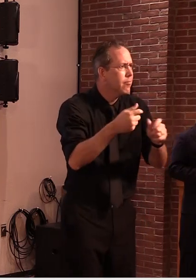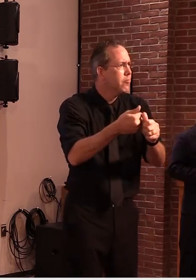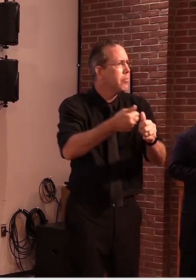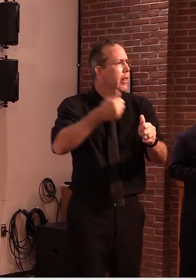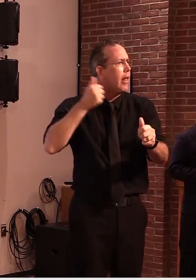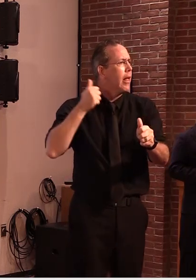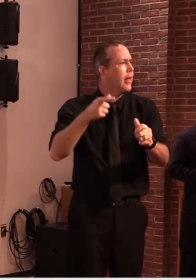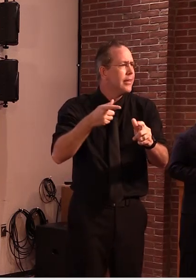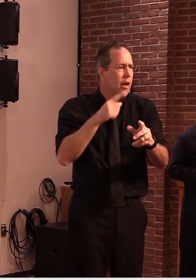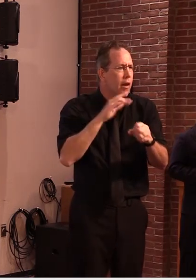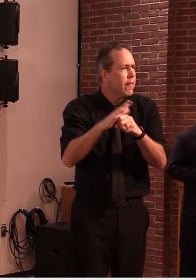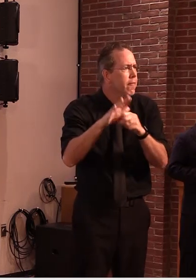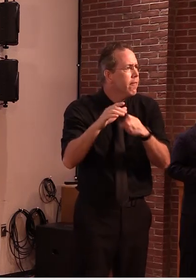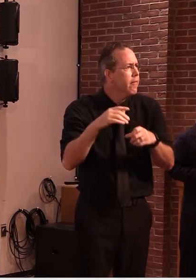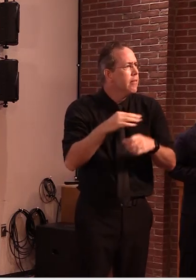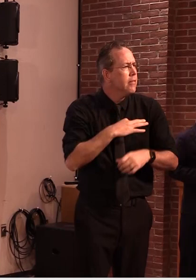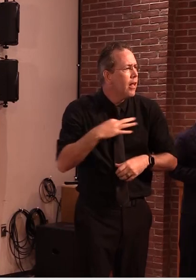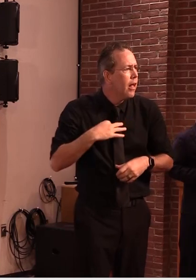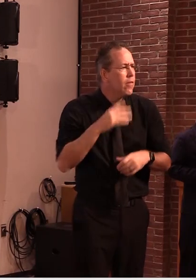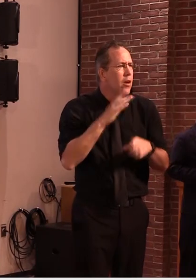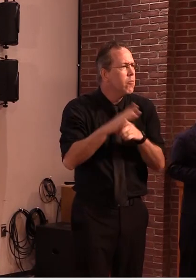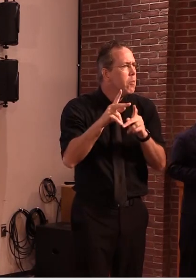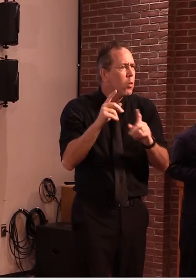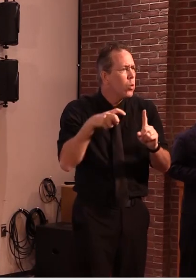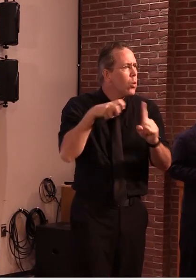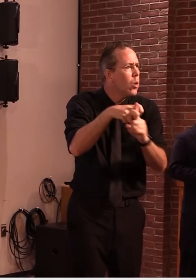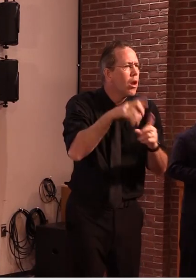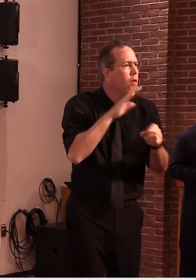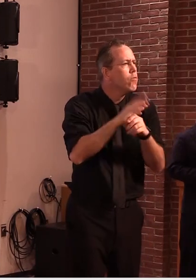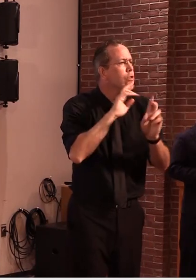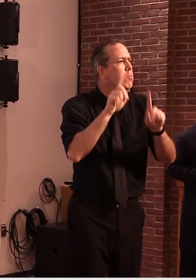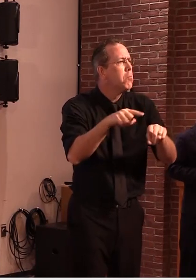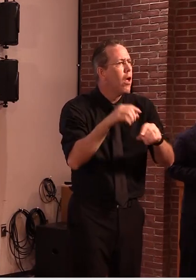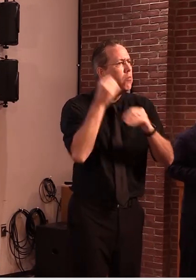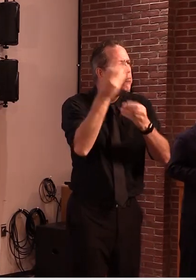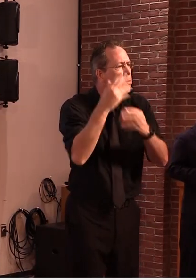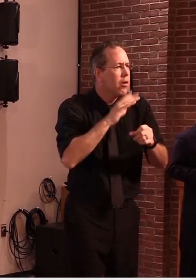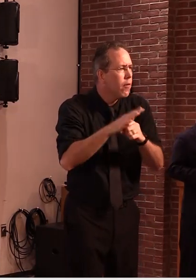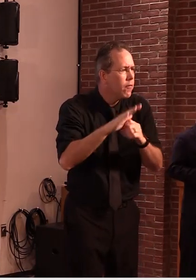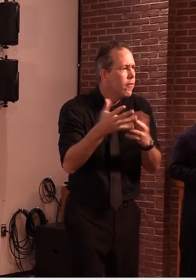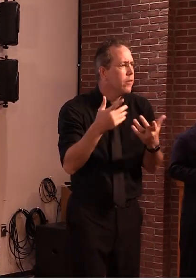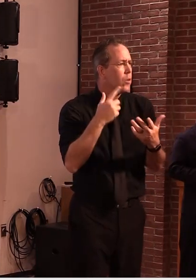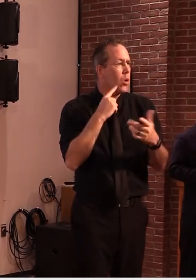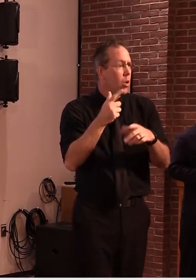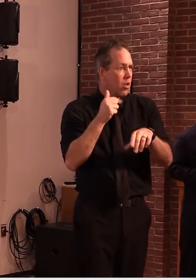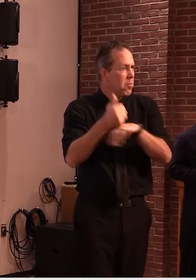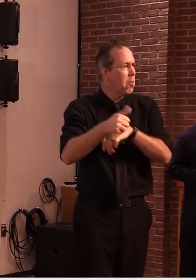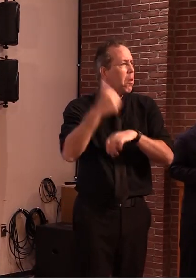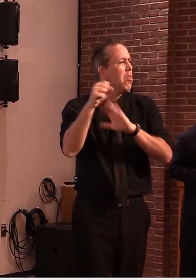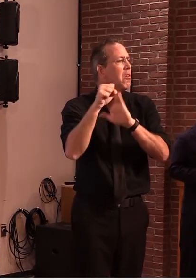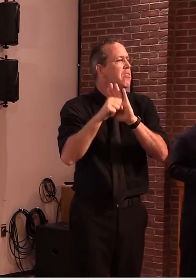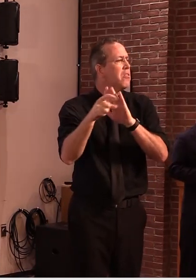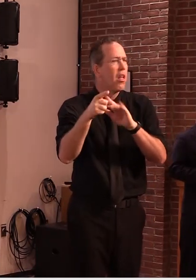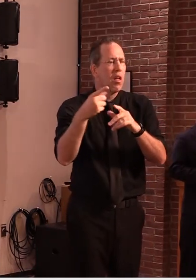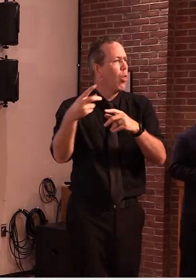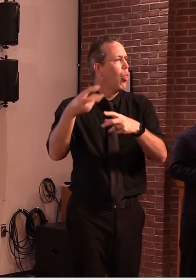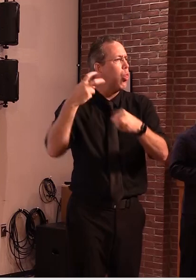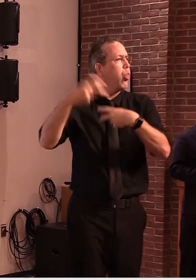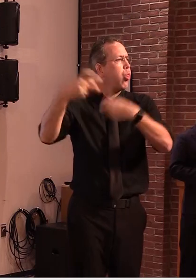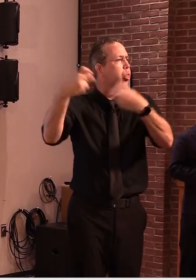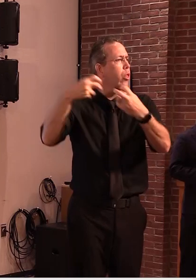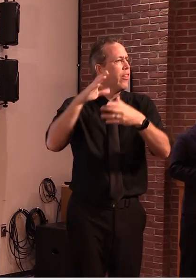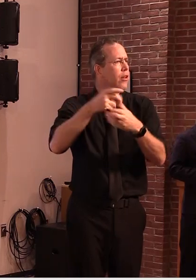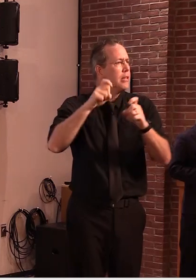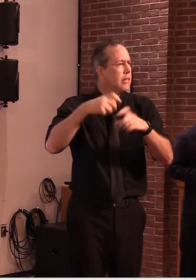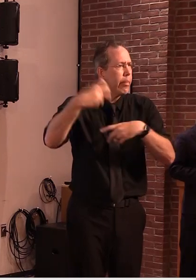Largely attributable to the national increase in cases and the slowdown in commercial lab processing times. An analysis by